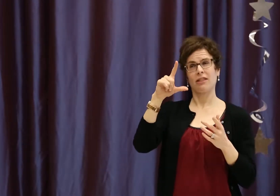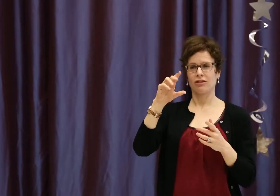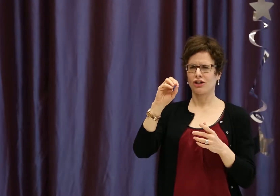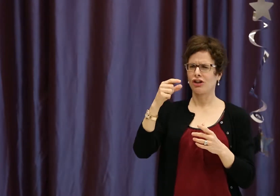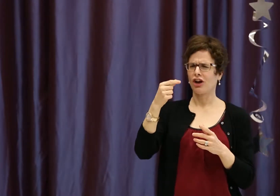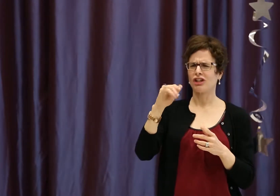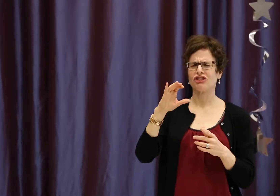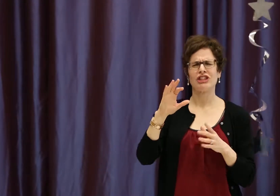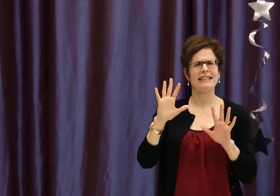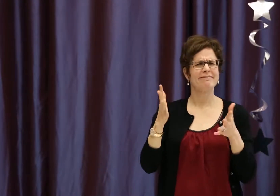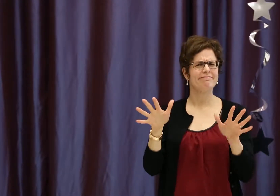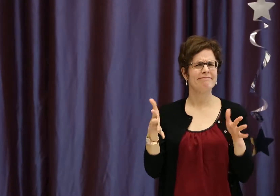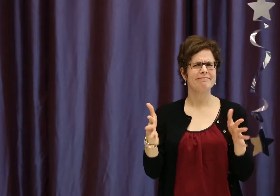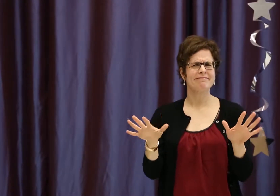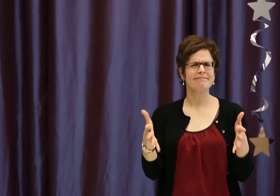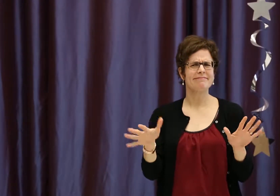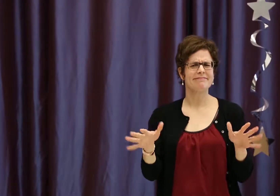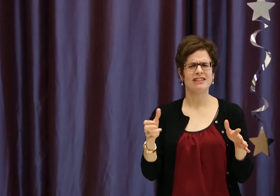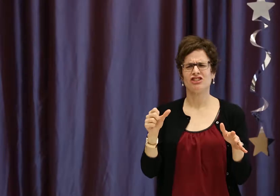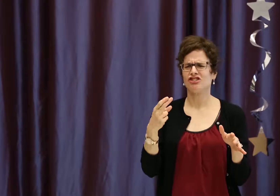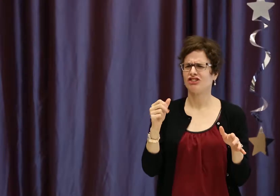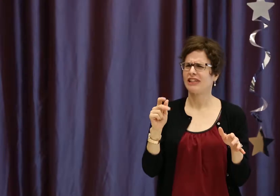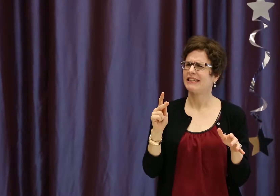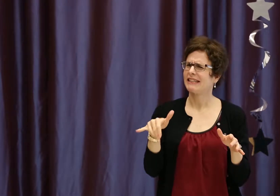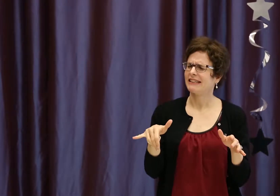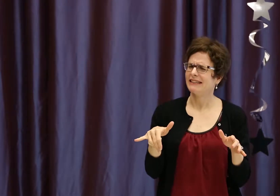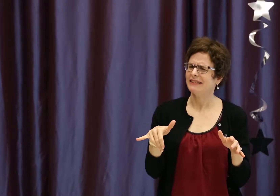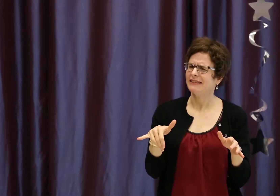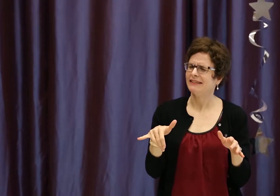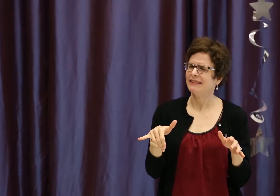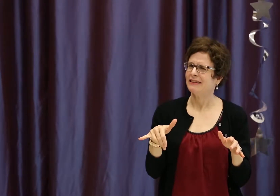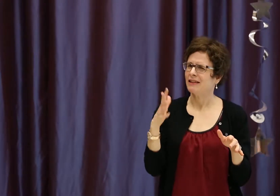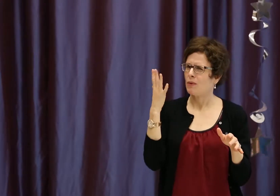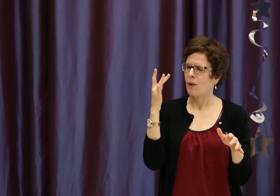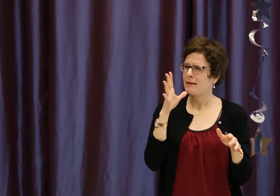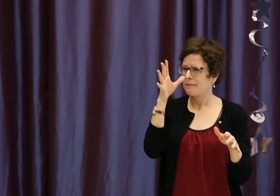true. The logic behind that statement is a bit shaky.